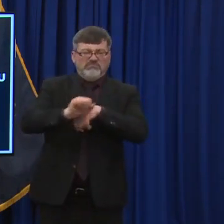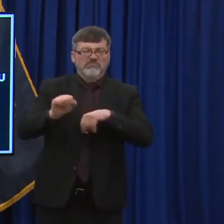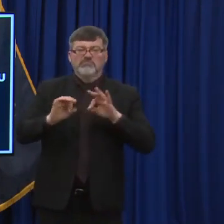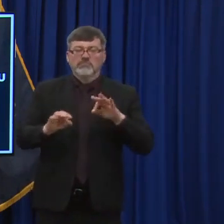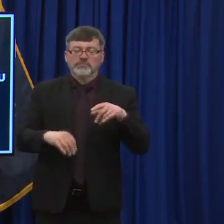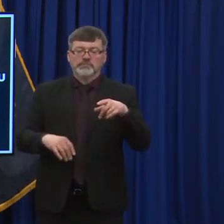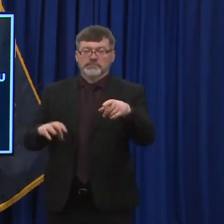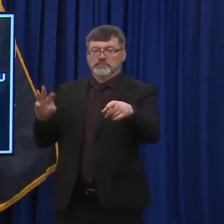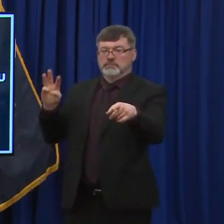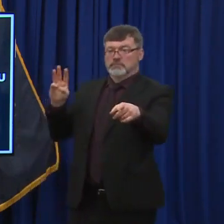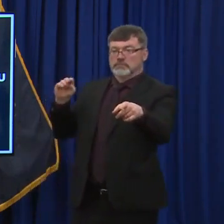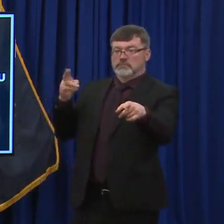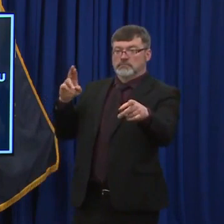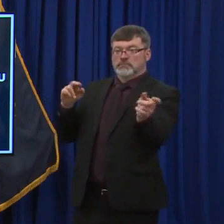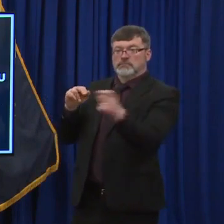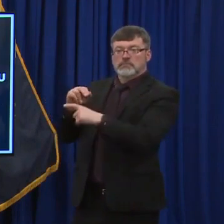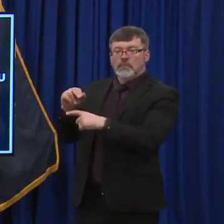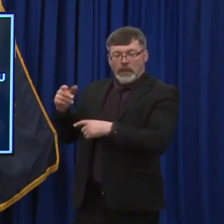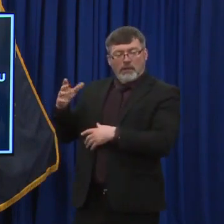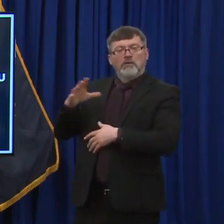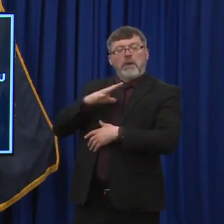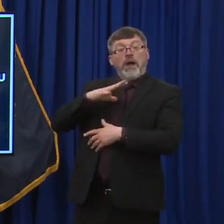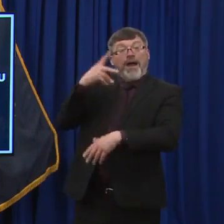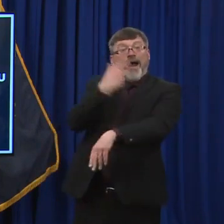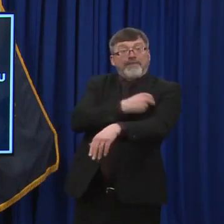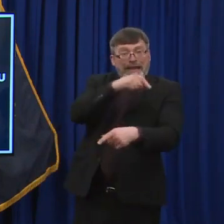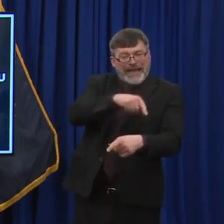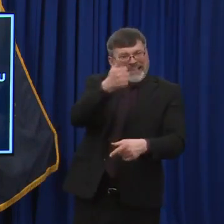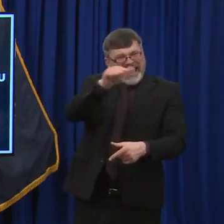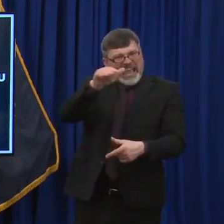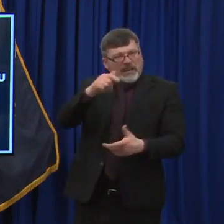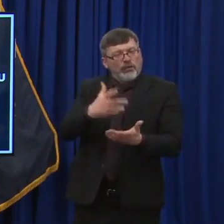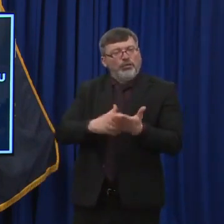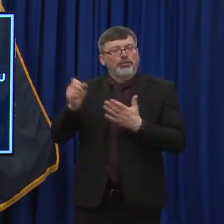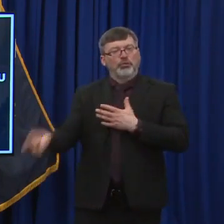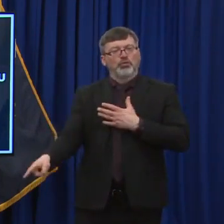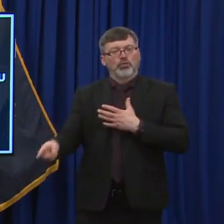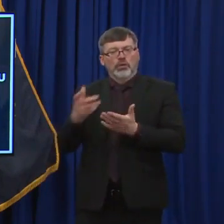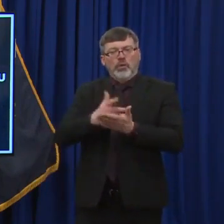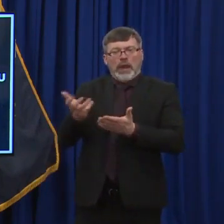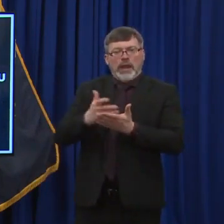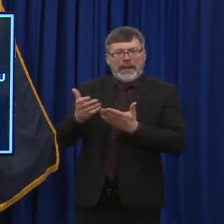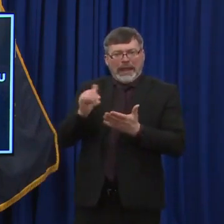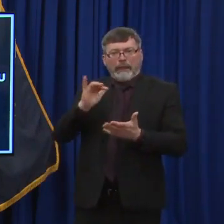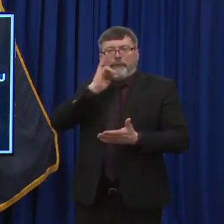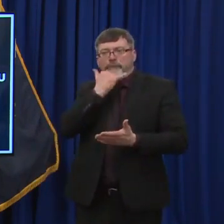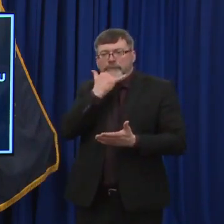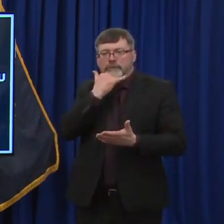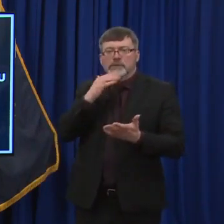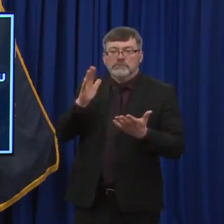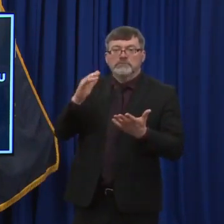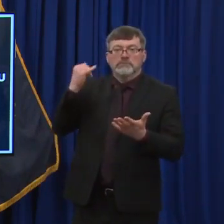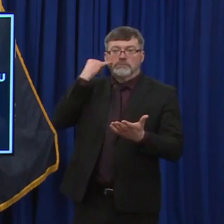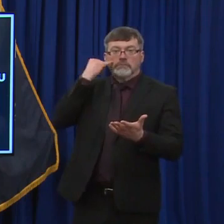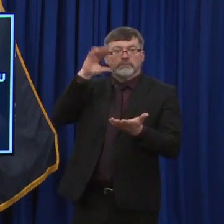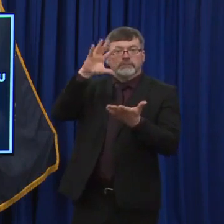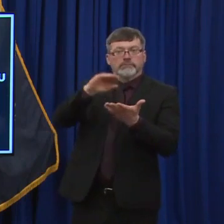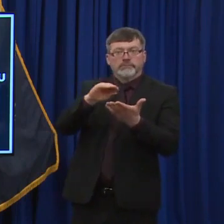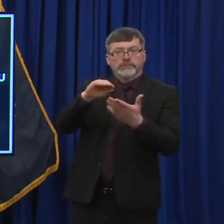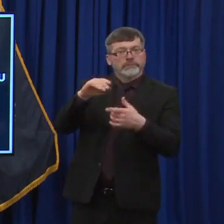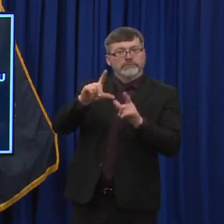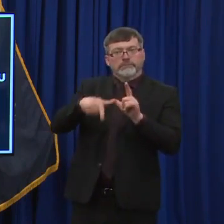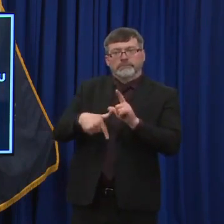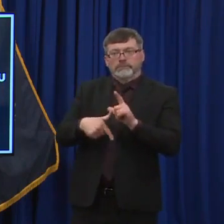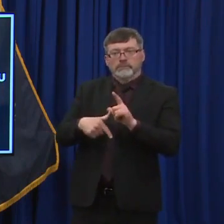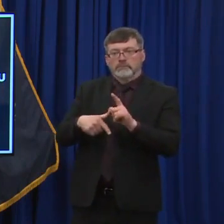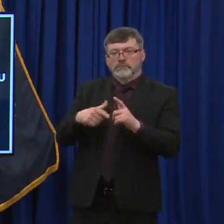Uh, some states have wait lists, though, for vaccines that people can move up more quickly if somehow there is an event where extra